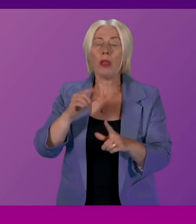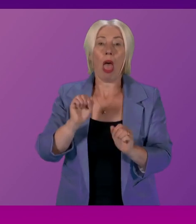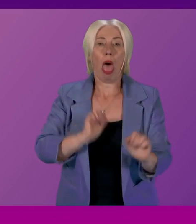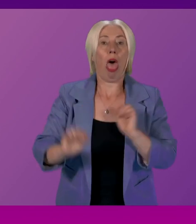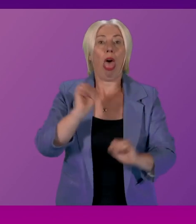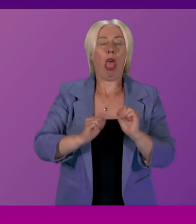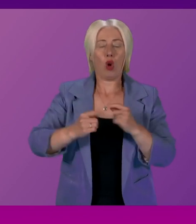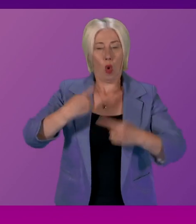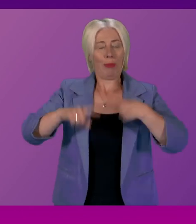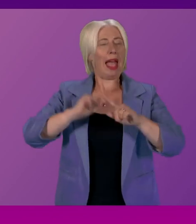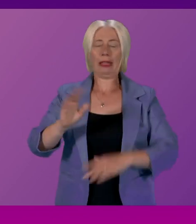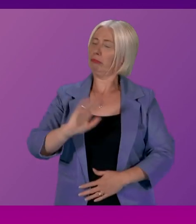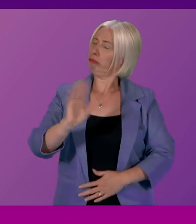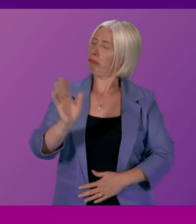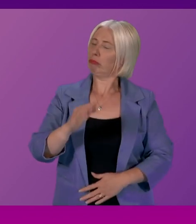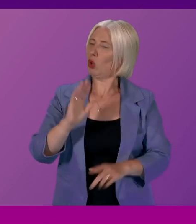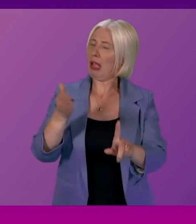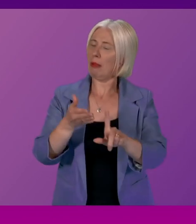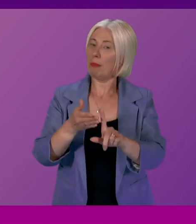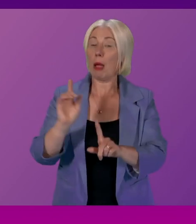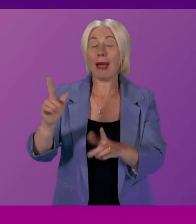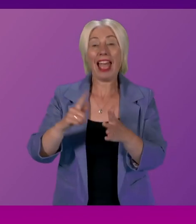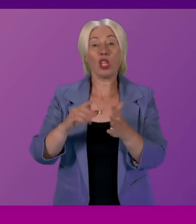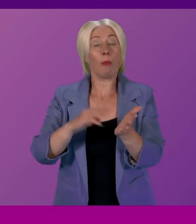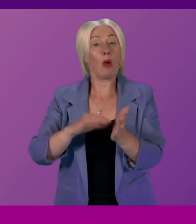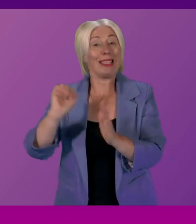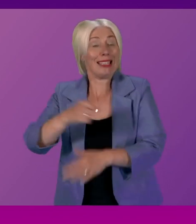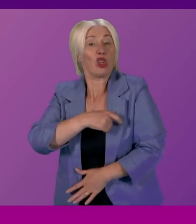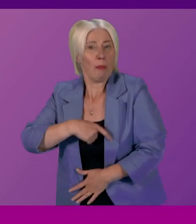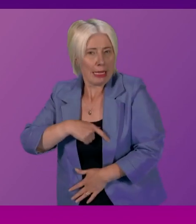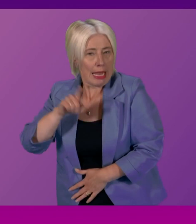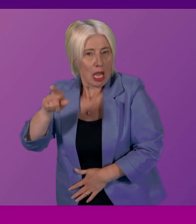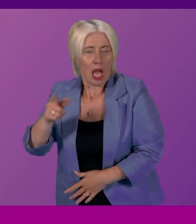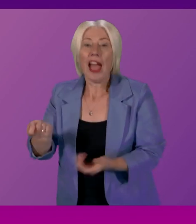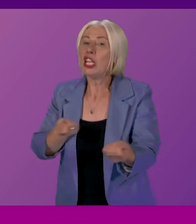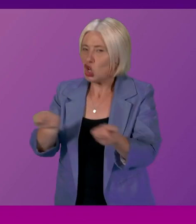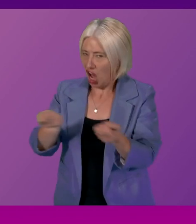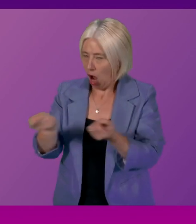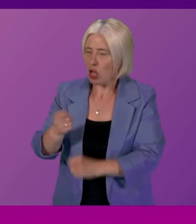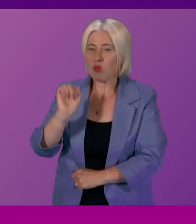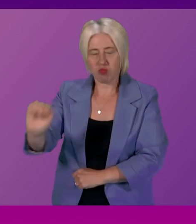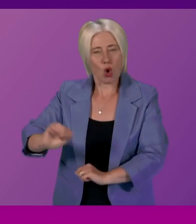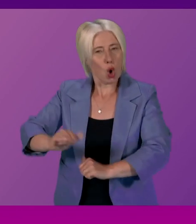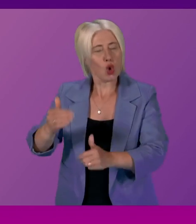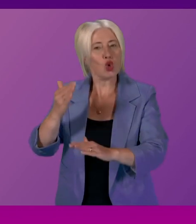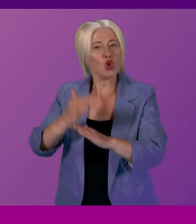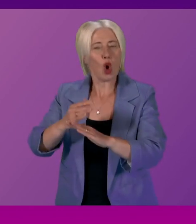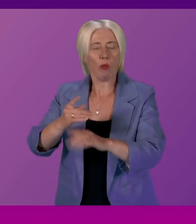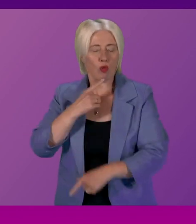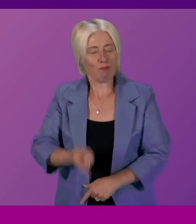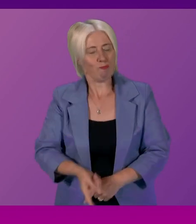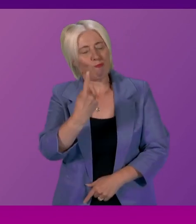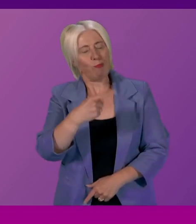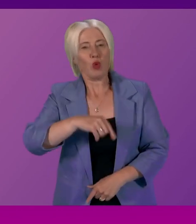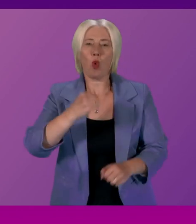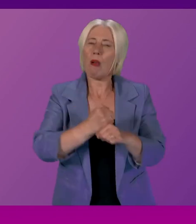I think the committee, the Edward Mountain chairs, does a very good job of holding the Scottish government to account